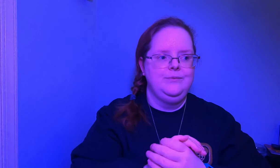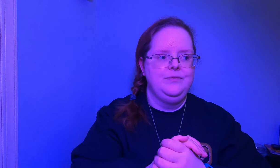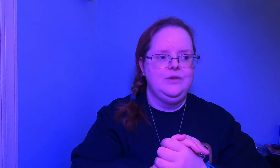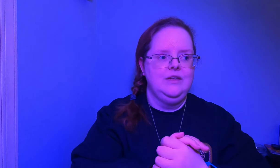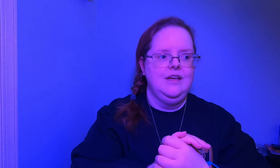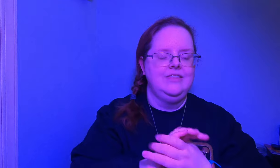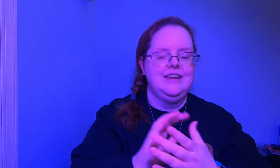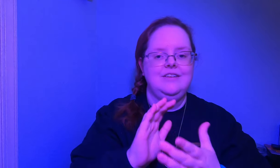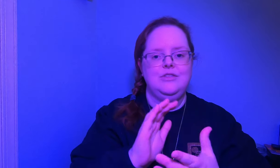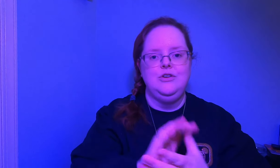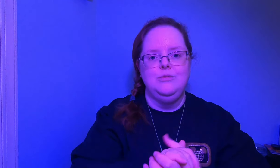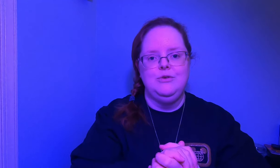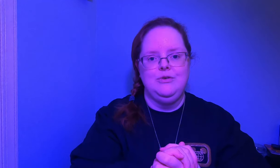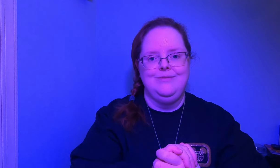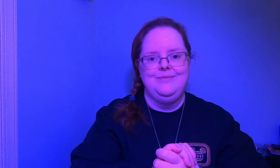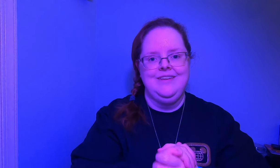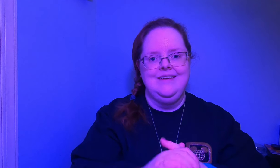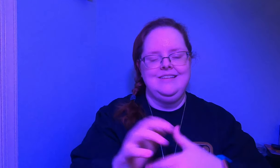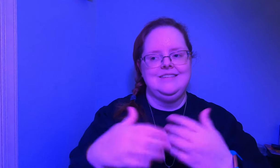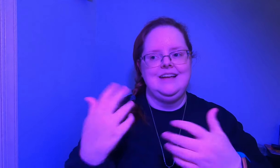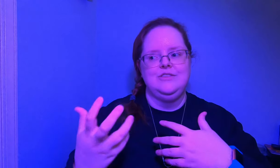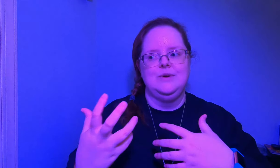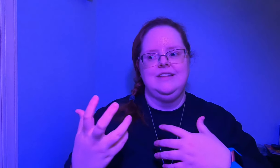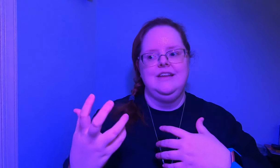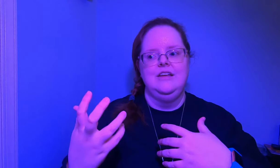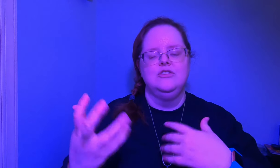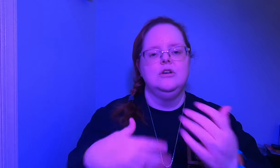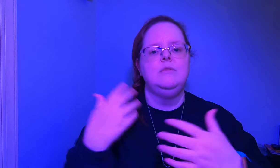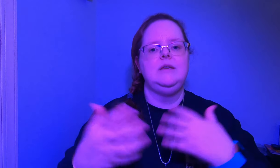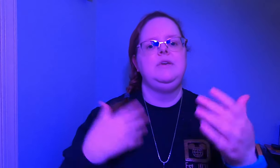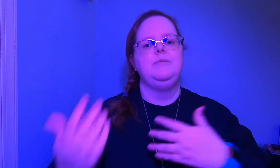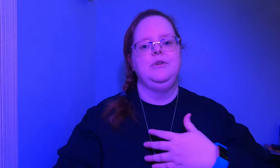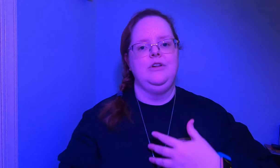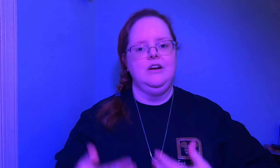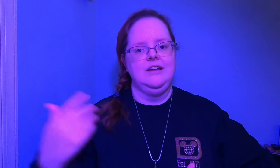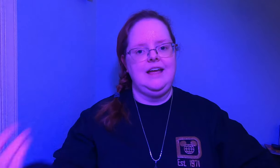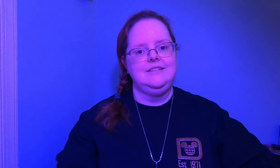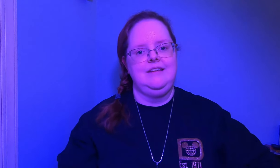and the night of the new moon these nights when so many people are connecting